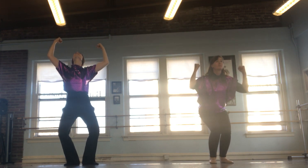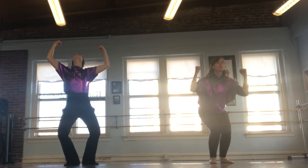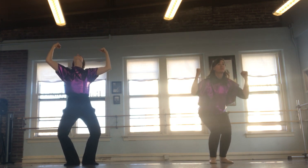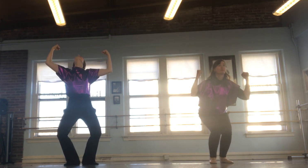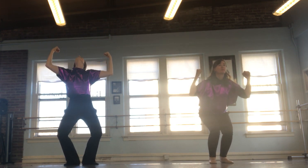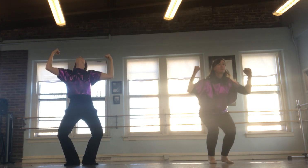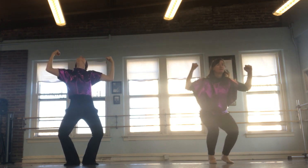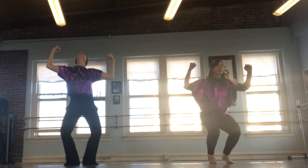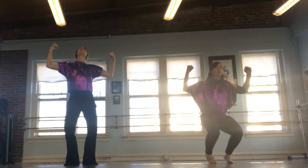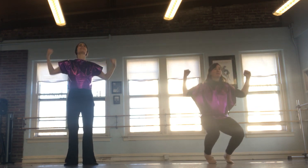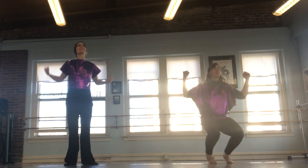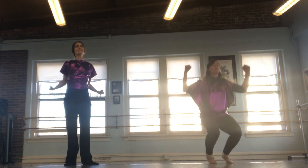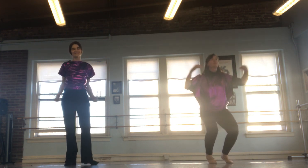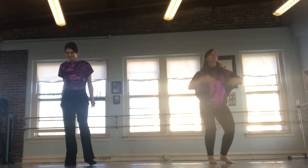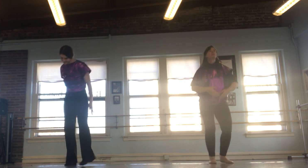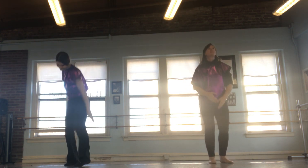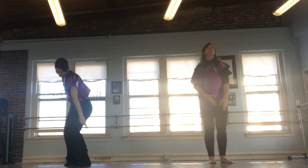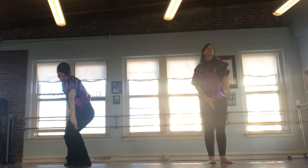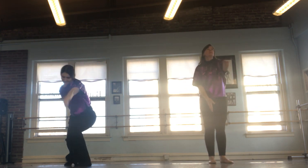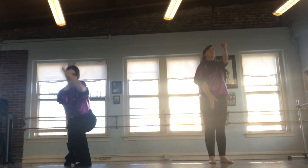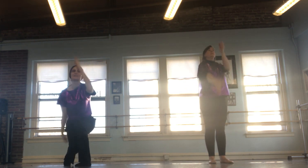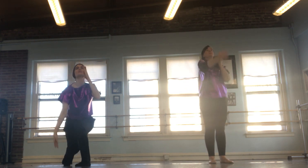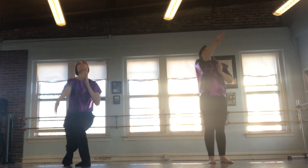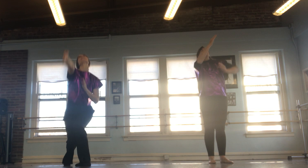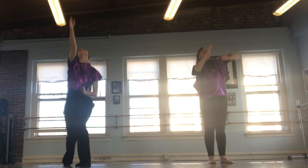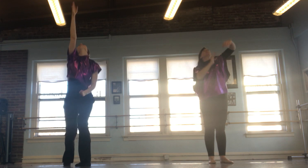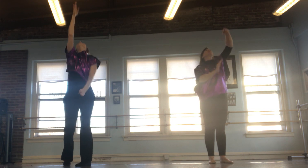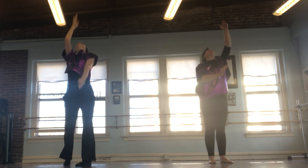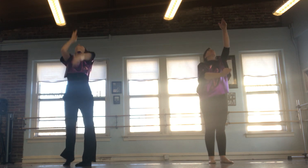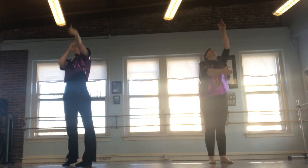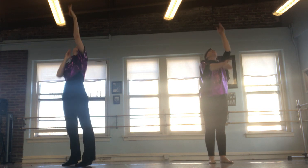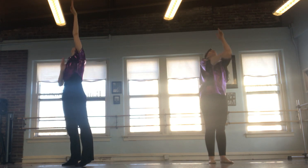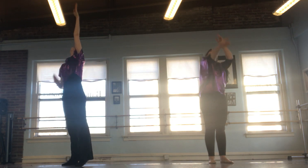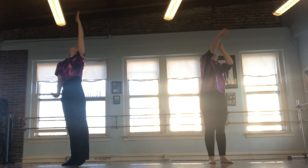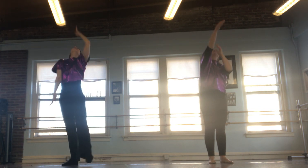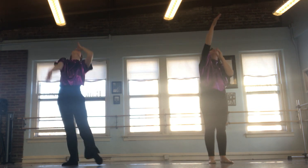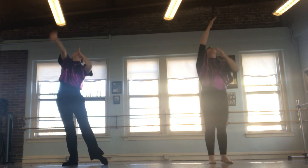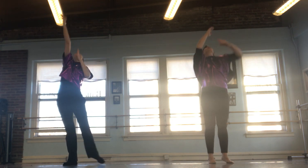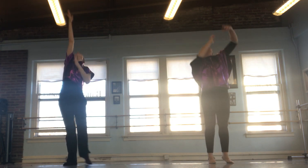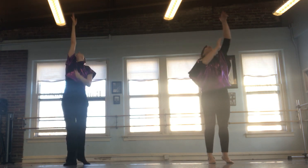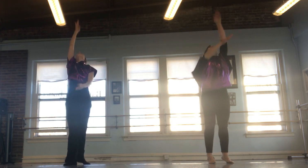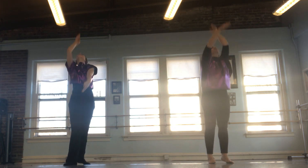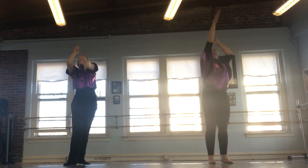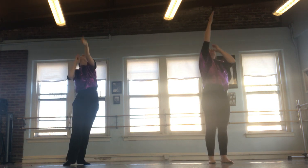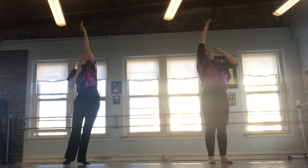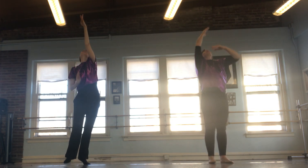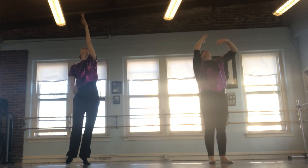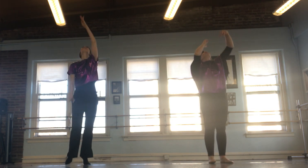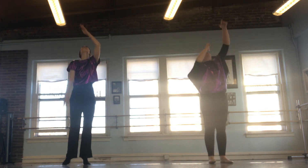Are you mine? I'm waiting